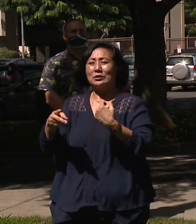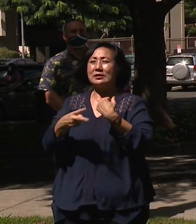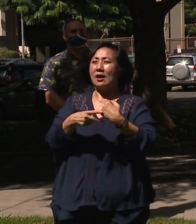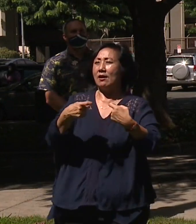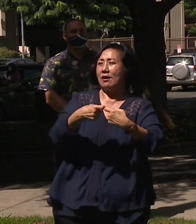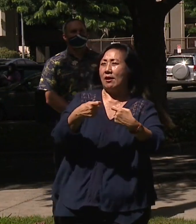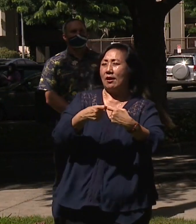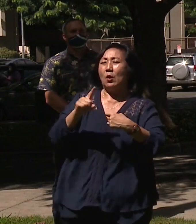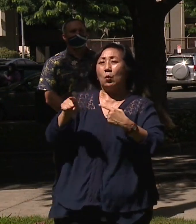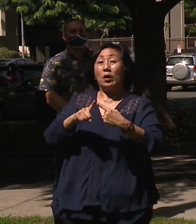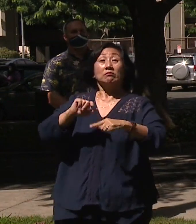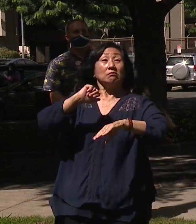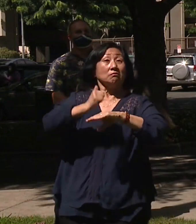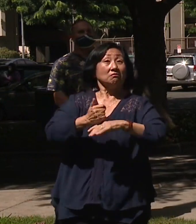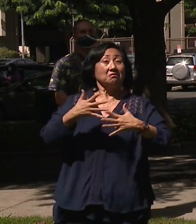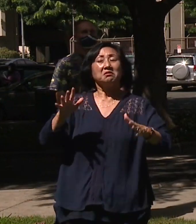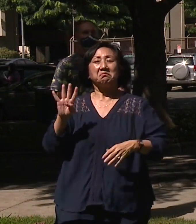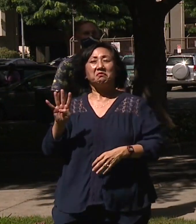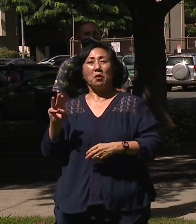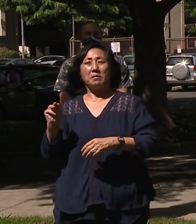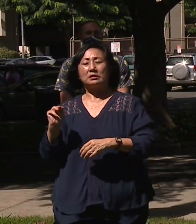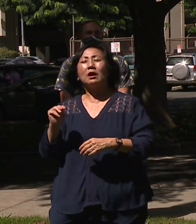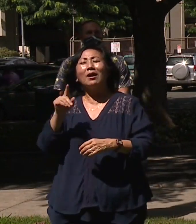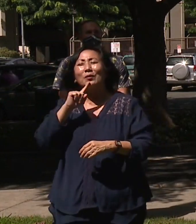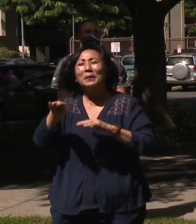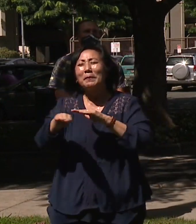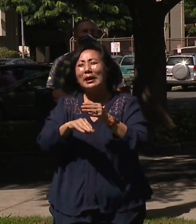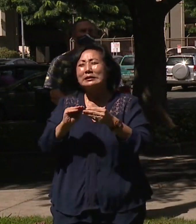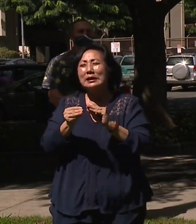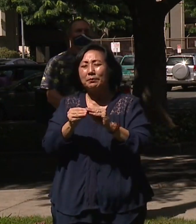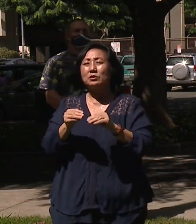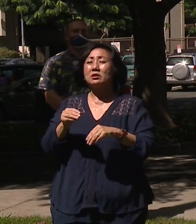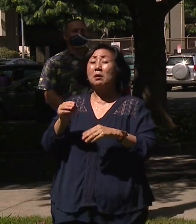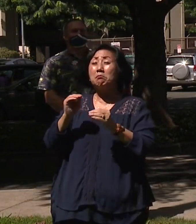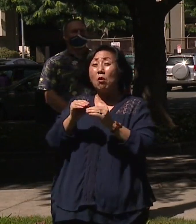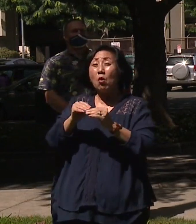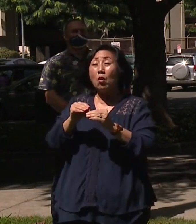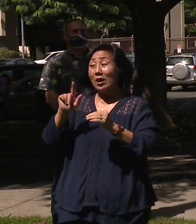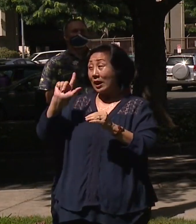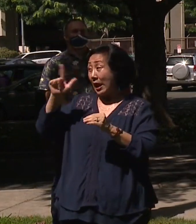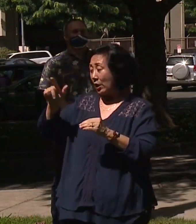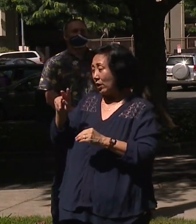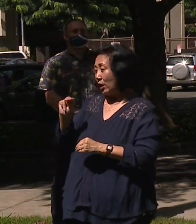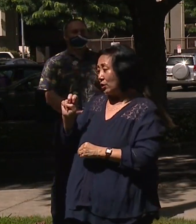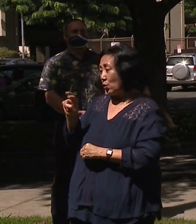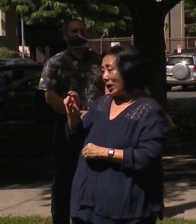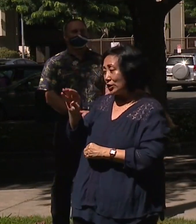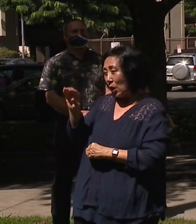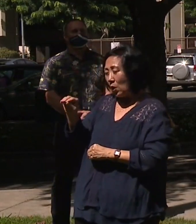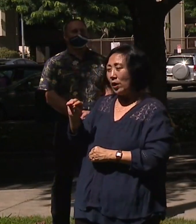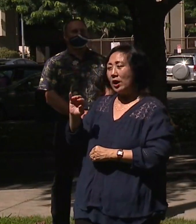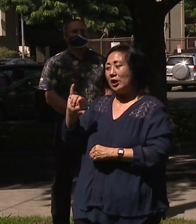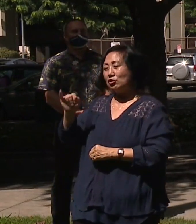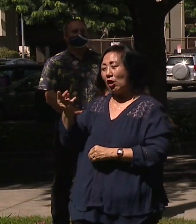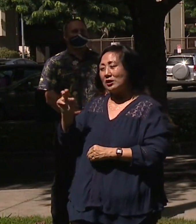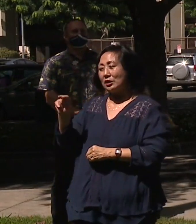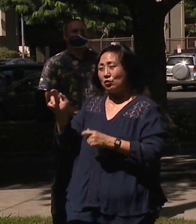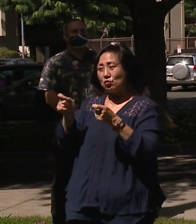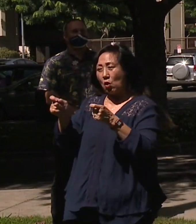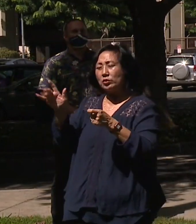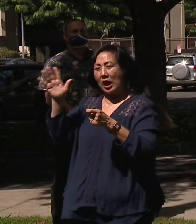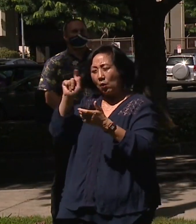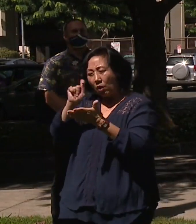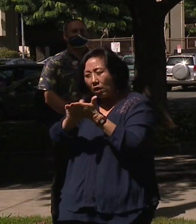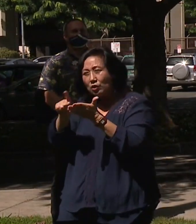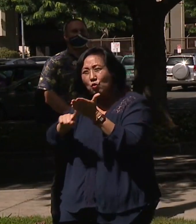once implemented. Those are preliminary numbers. We're looking forward to the detailed audits that Noresco and Johnson Controls are going to be putting together. Their